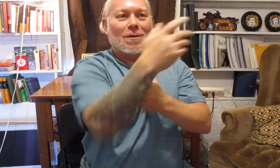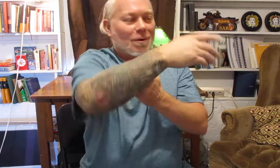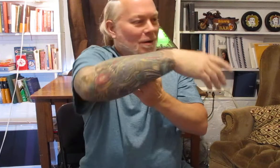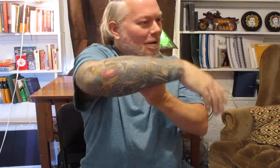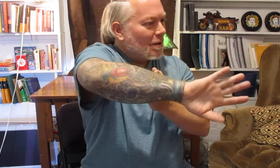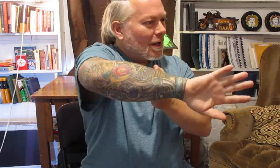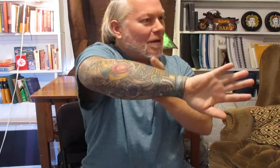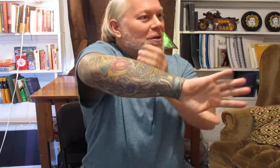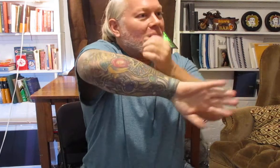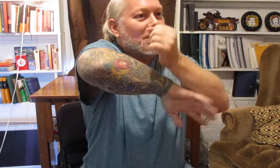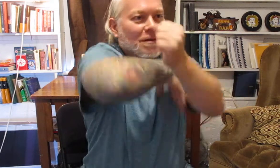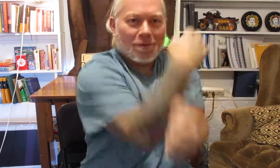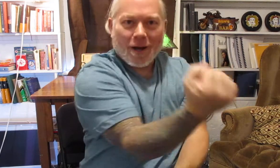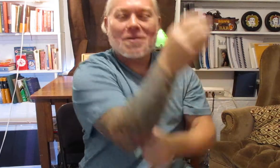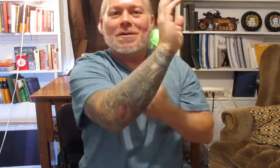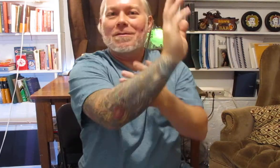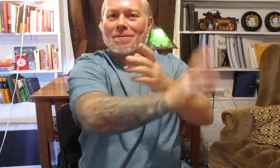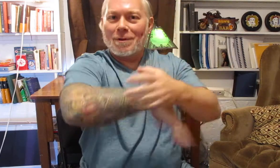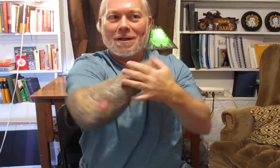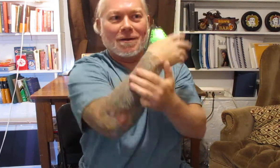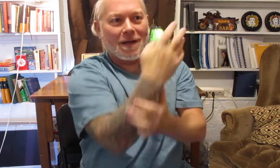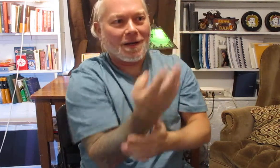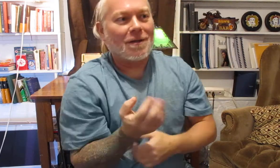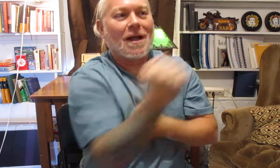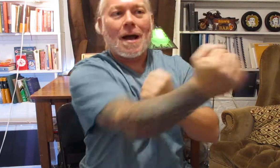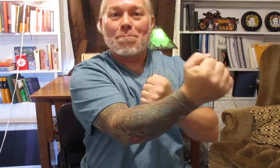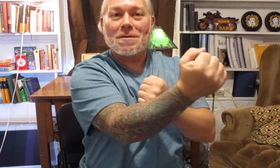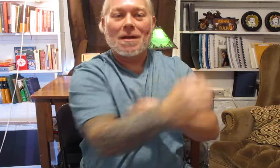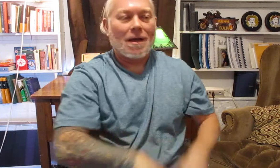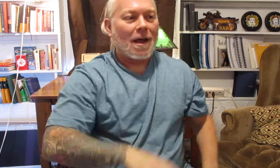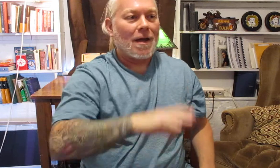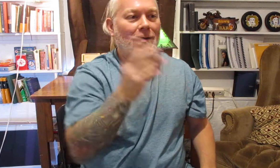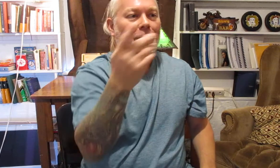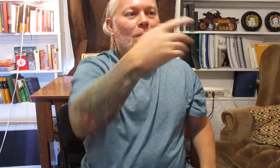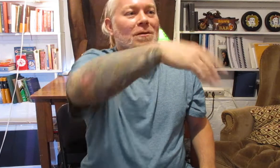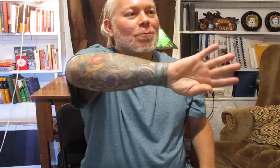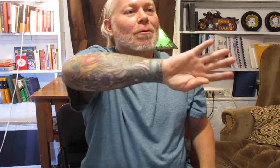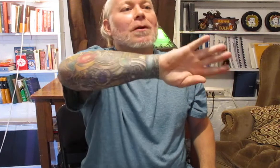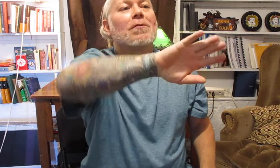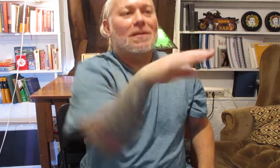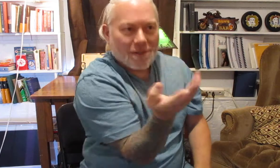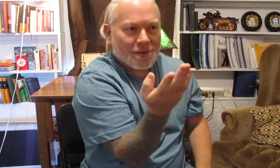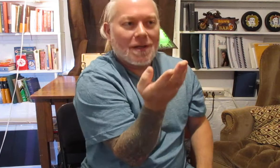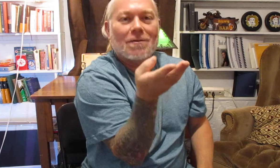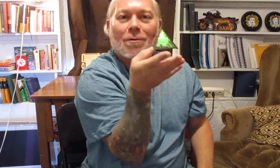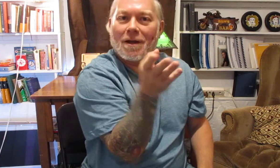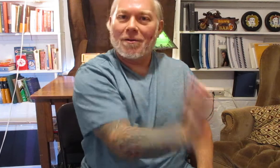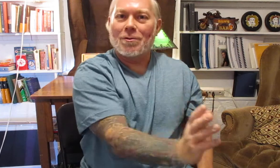kind of change the direction we need to let it collapse and let one tool transition into another tool